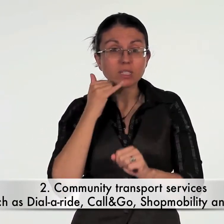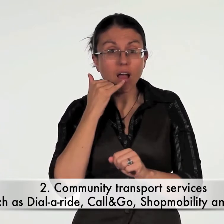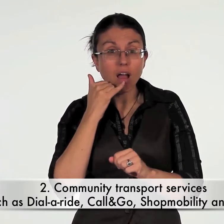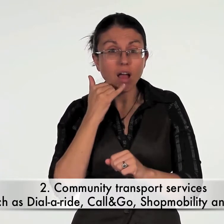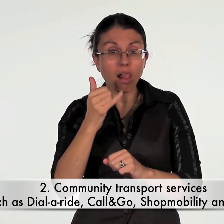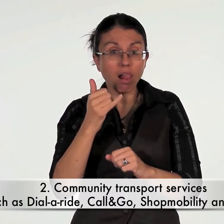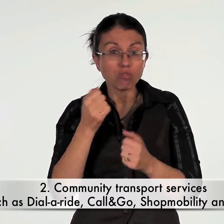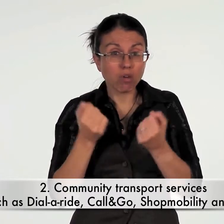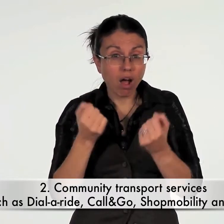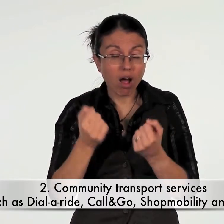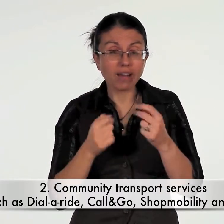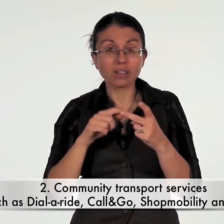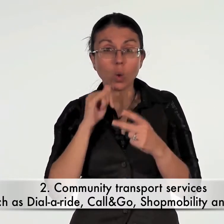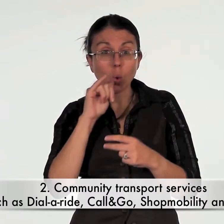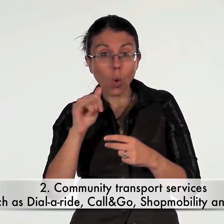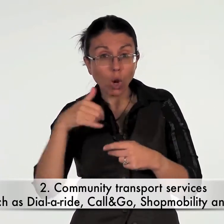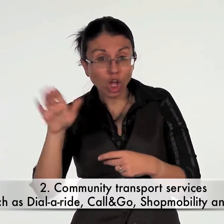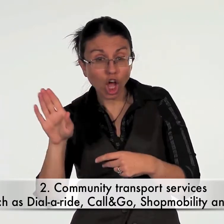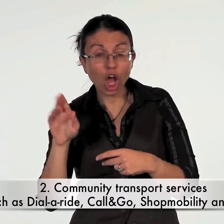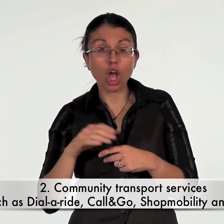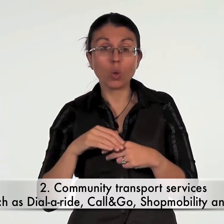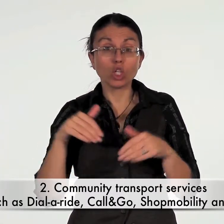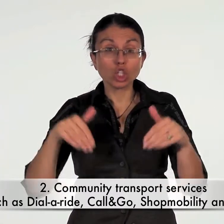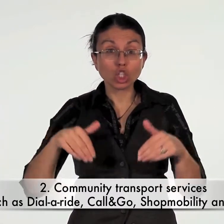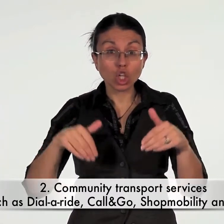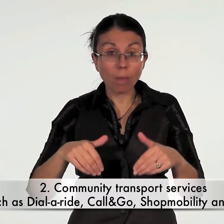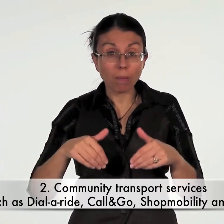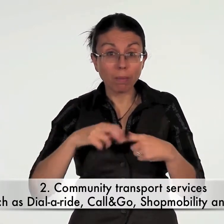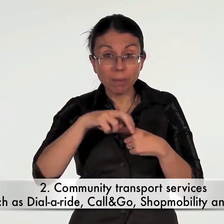dial a ride call and go shop mobility and more